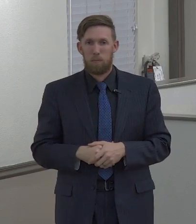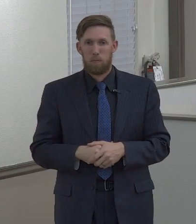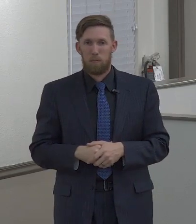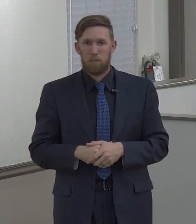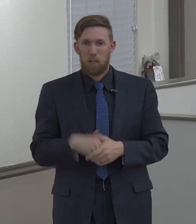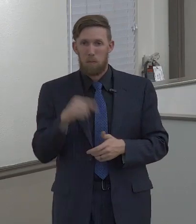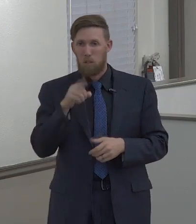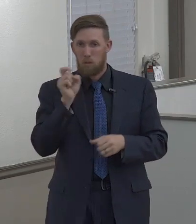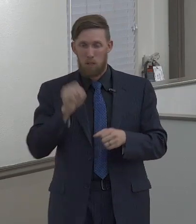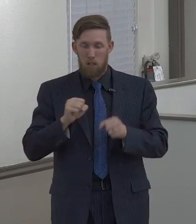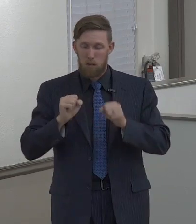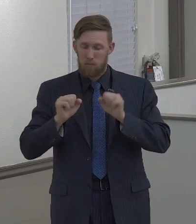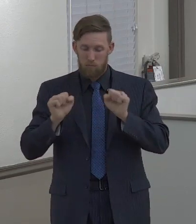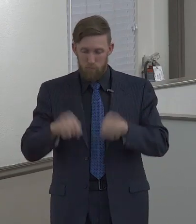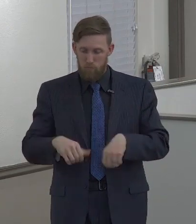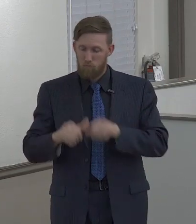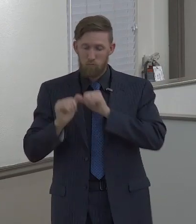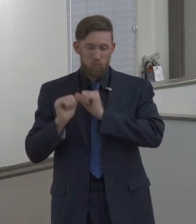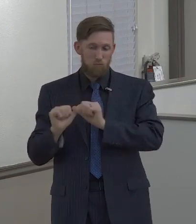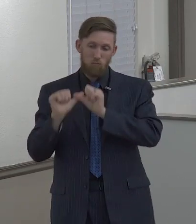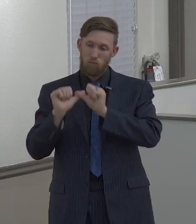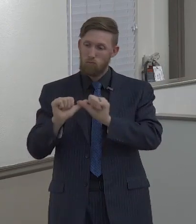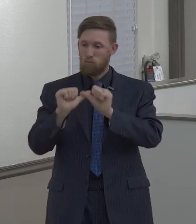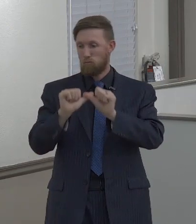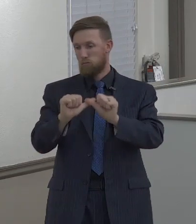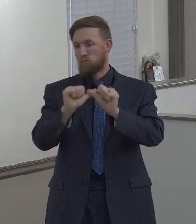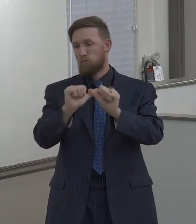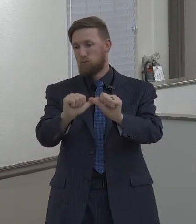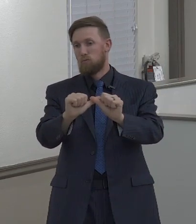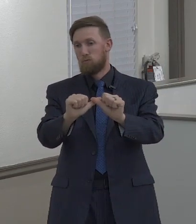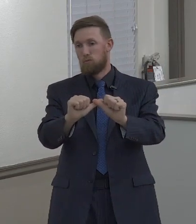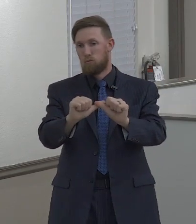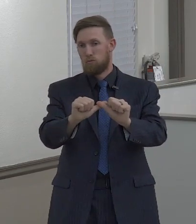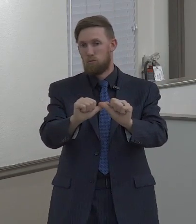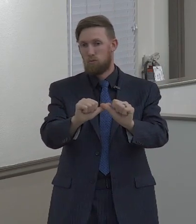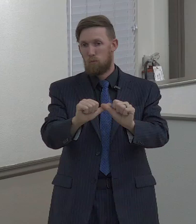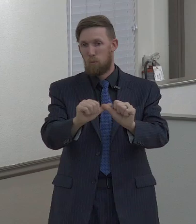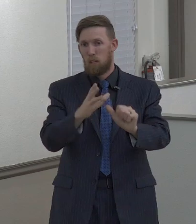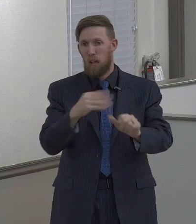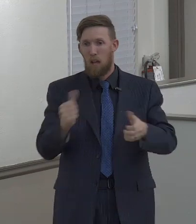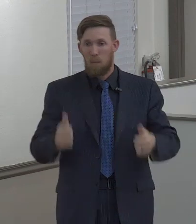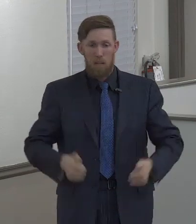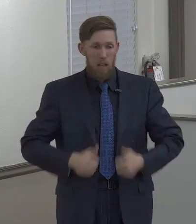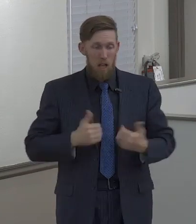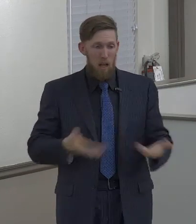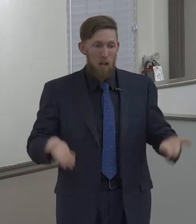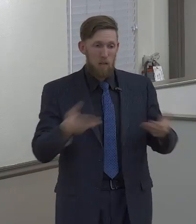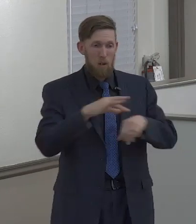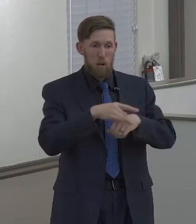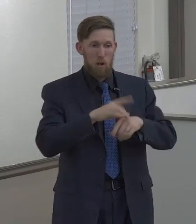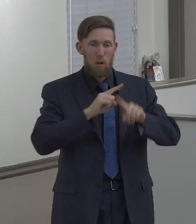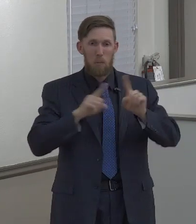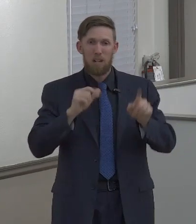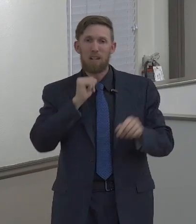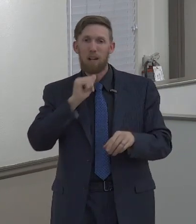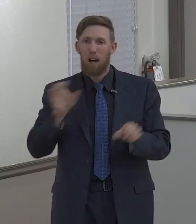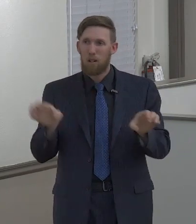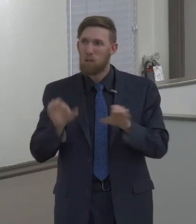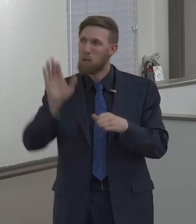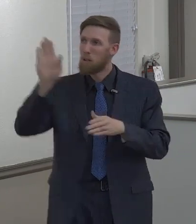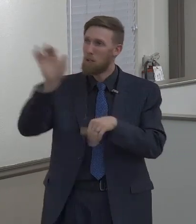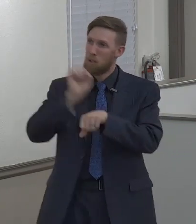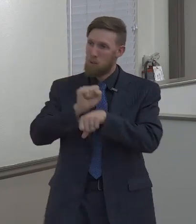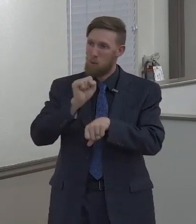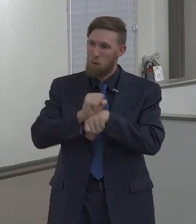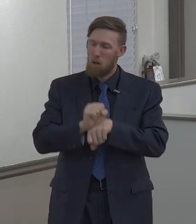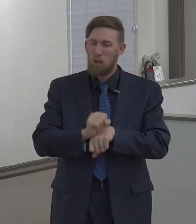So you can carry on for a long period of time and you can physically live, but be dead spiritually. Be dead,